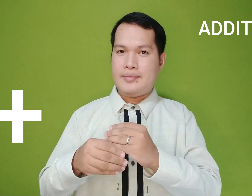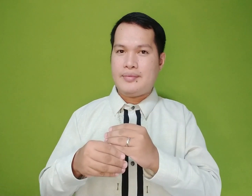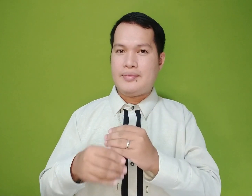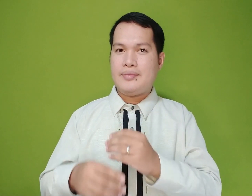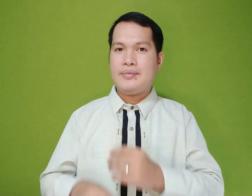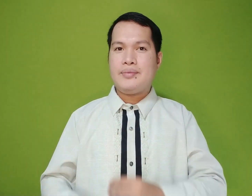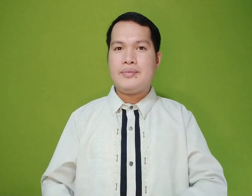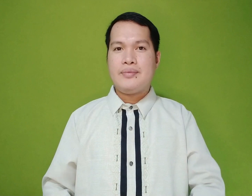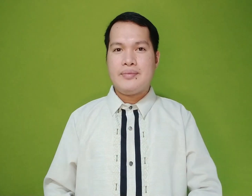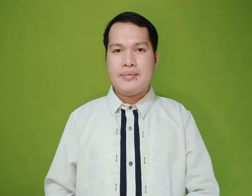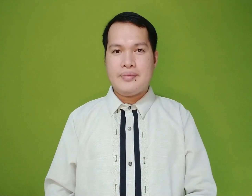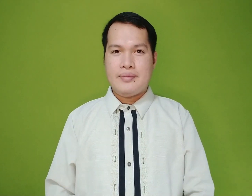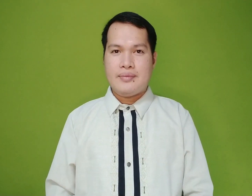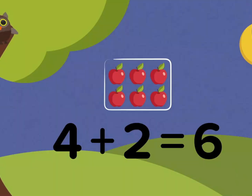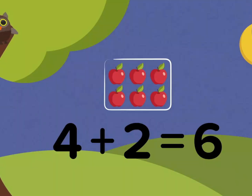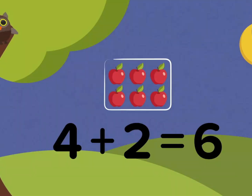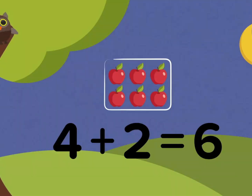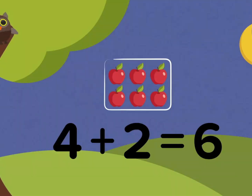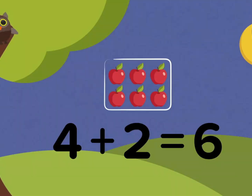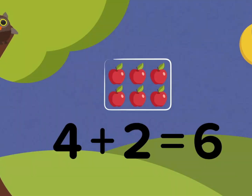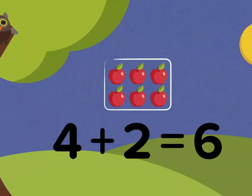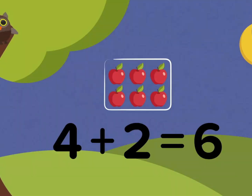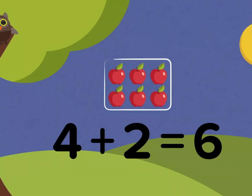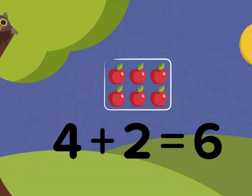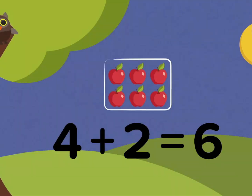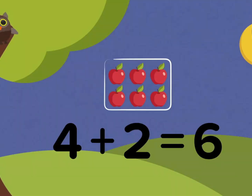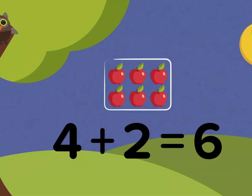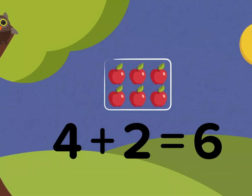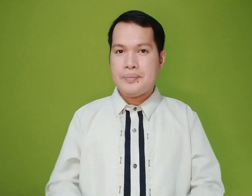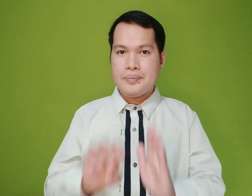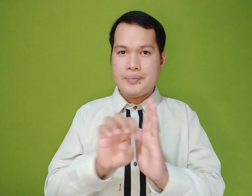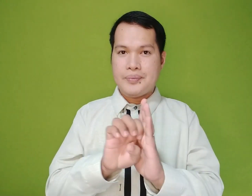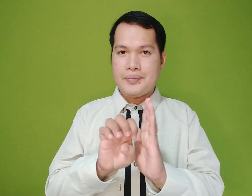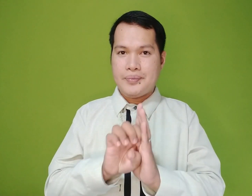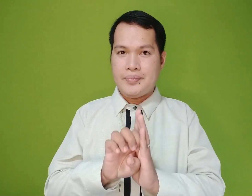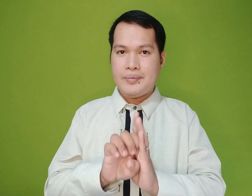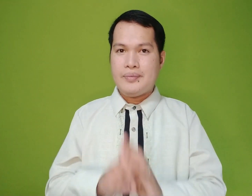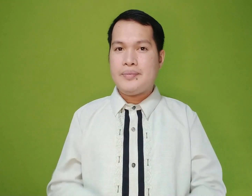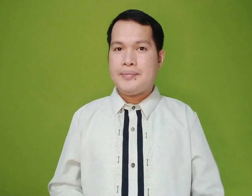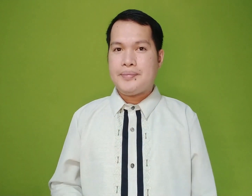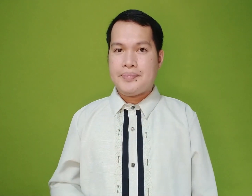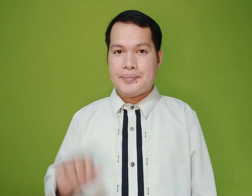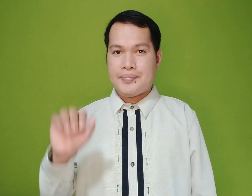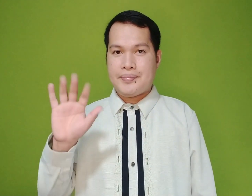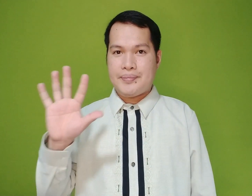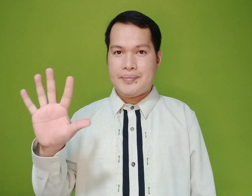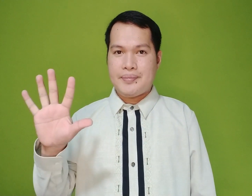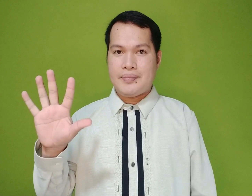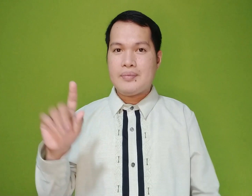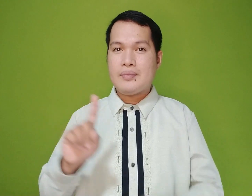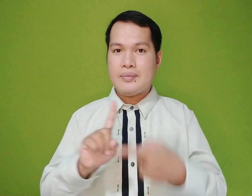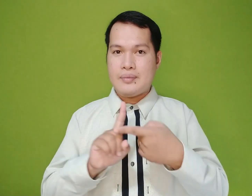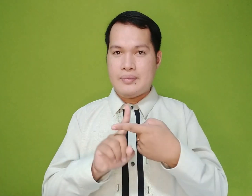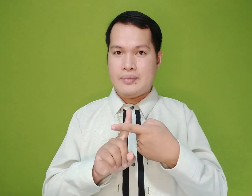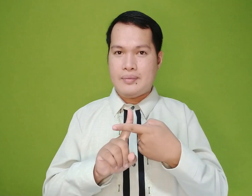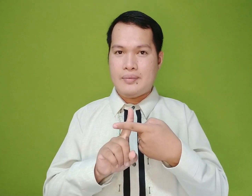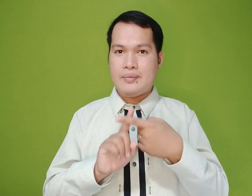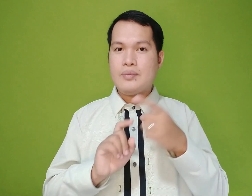addition to in ASL for example 5 cross